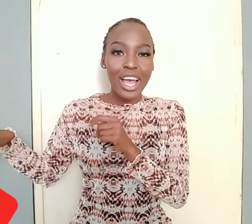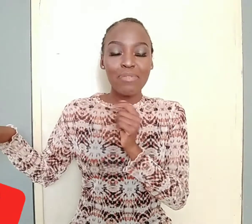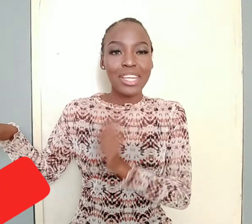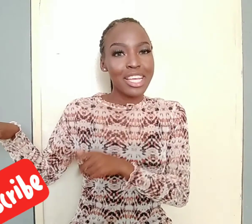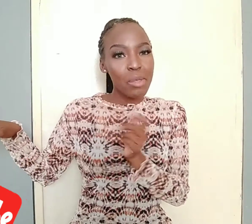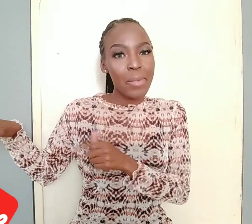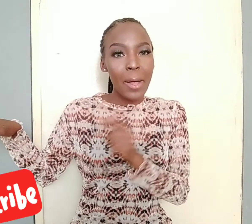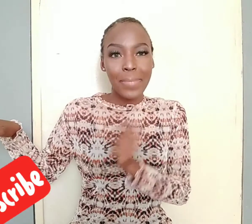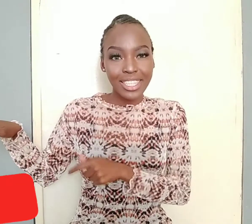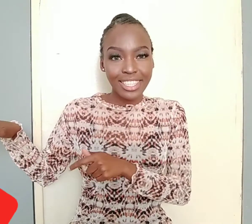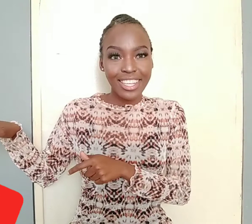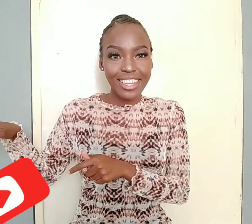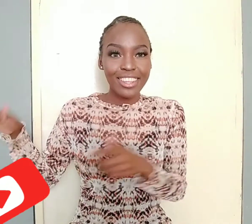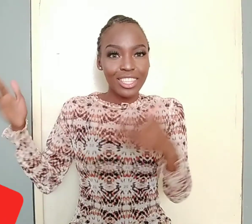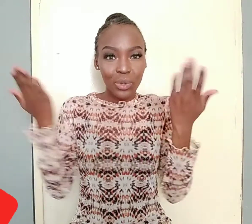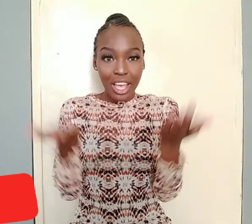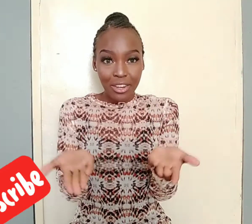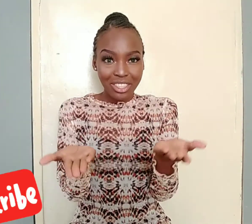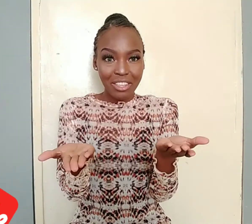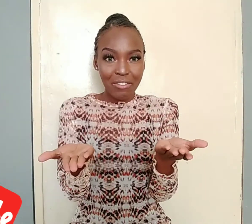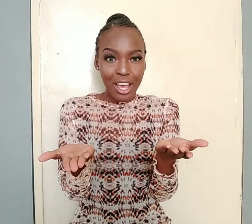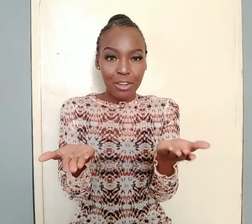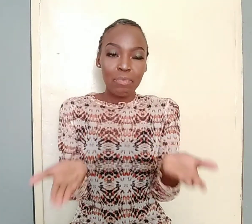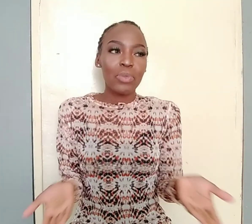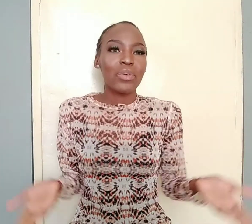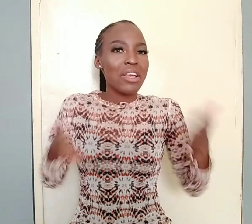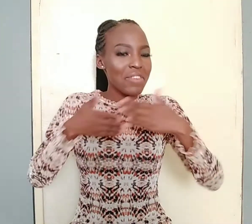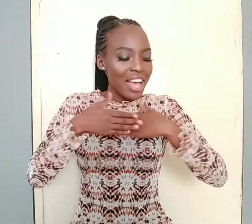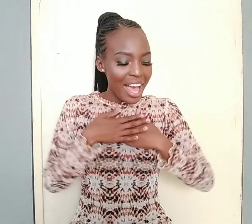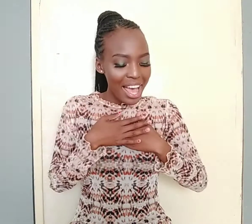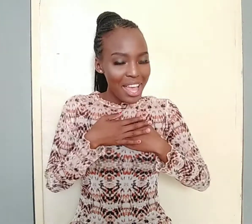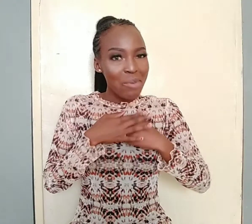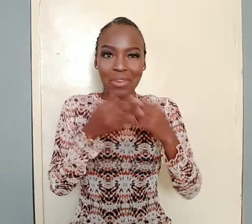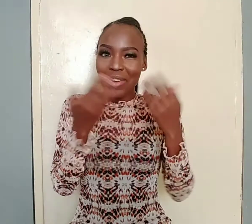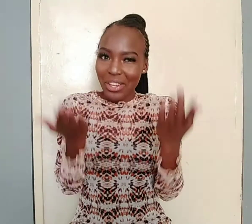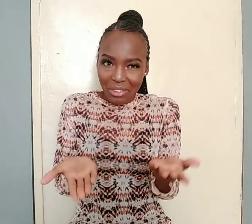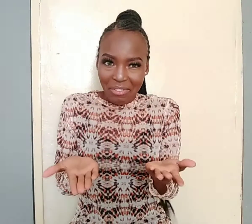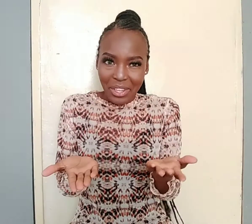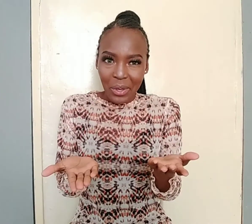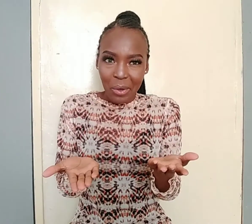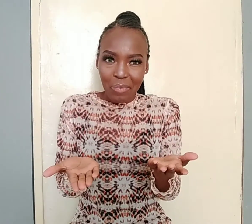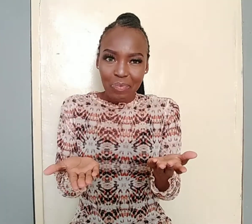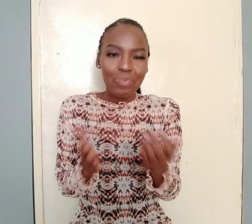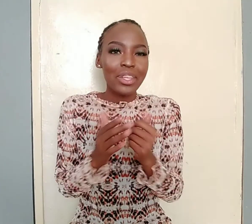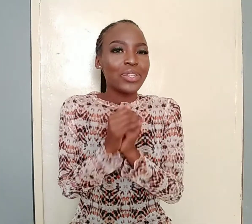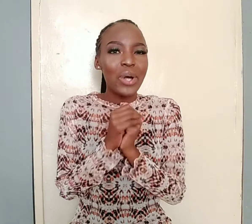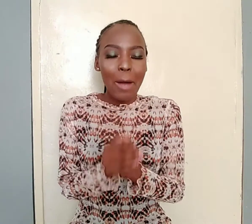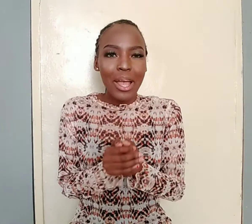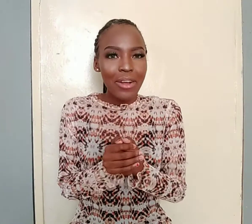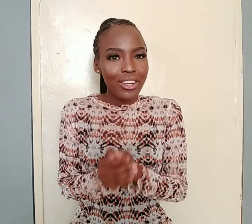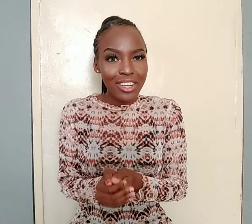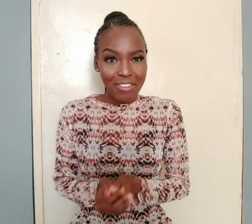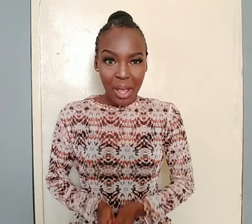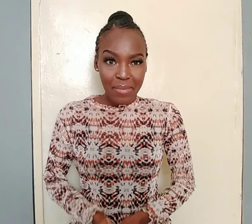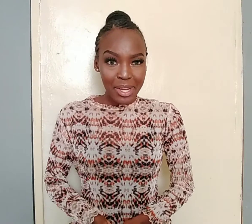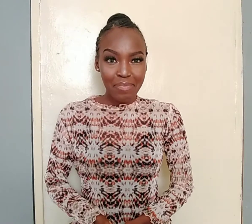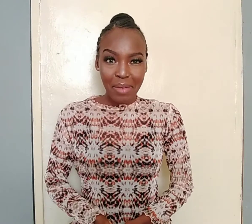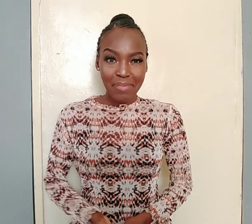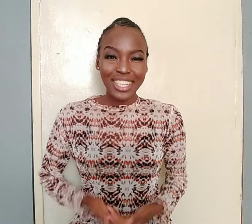and hit the bell button. This way you're notified whenever I upload a new video. To all my returning family members,